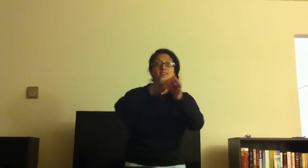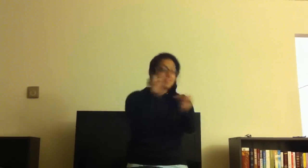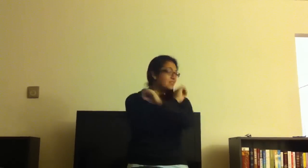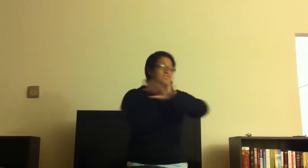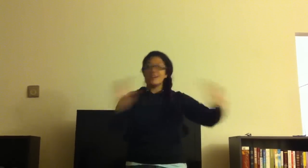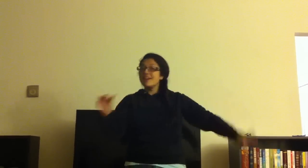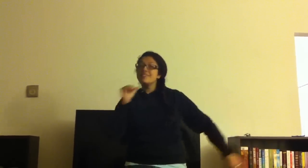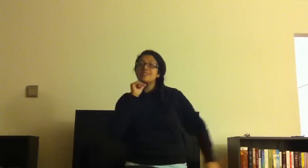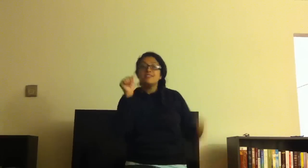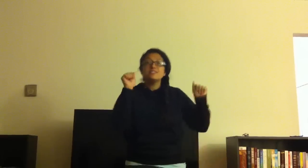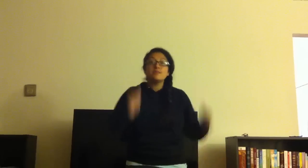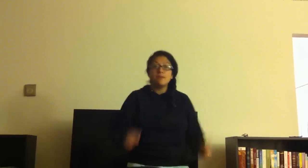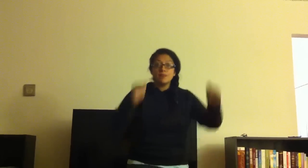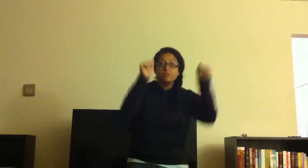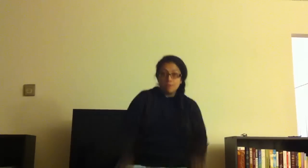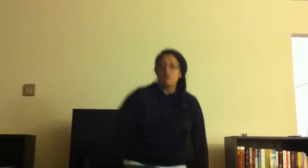Nothing is impossible